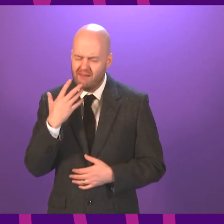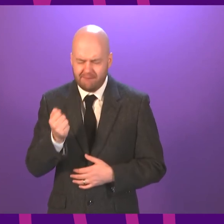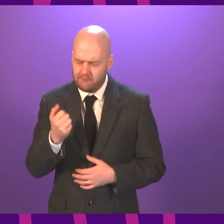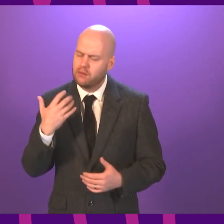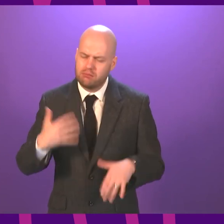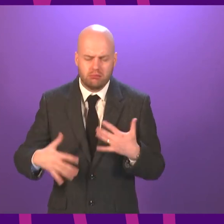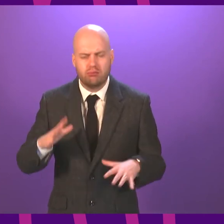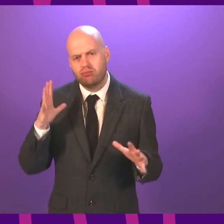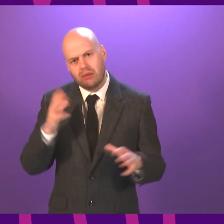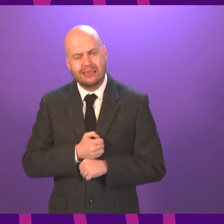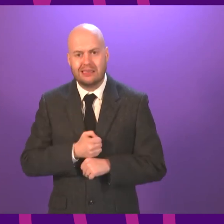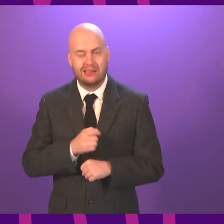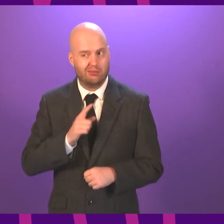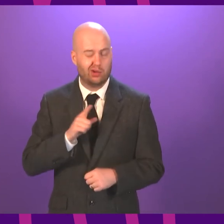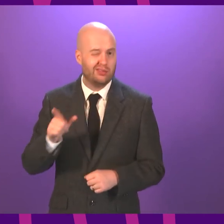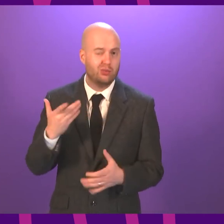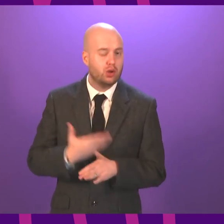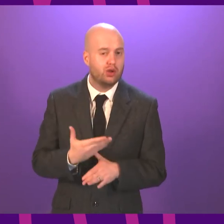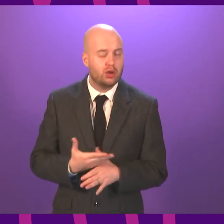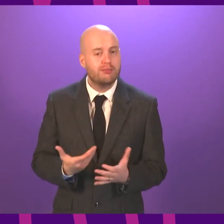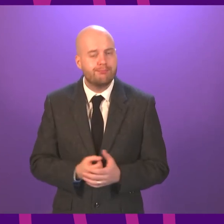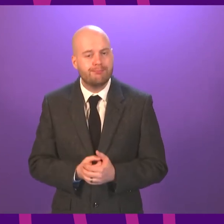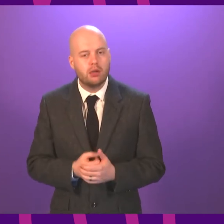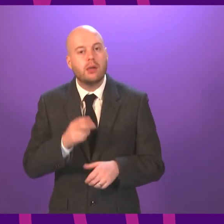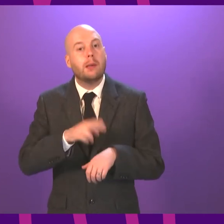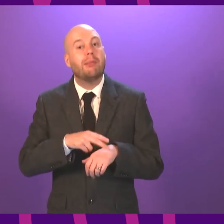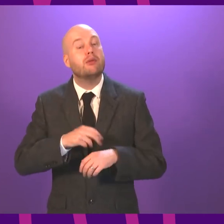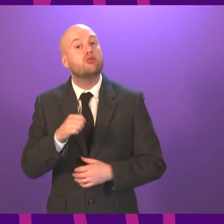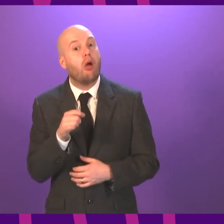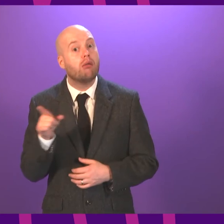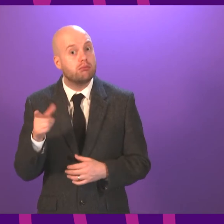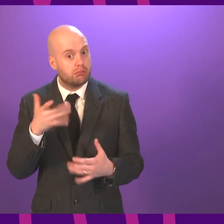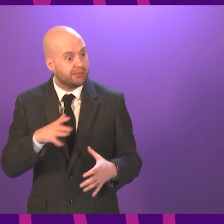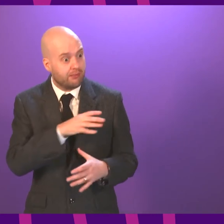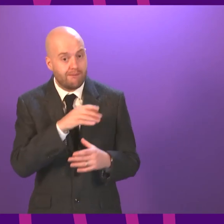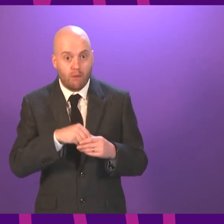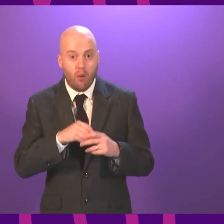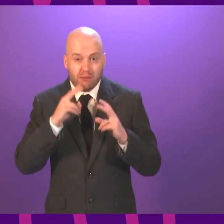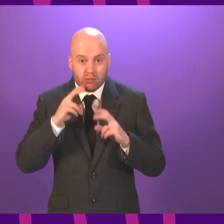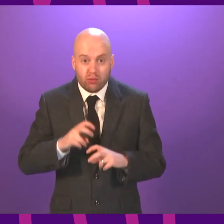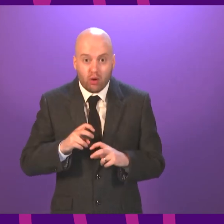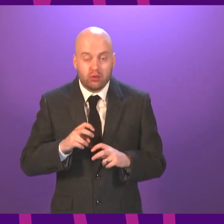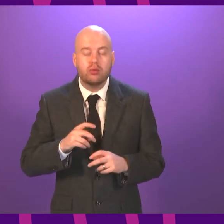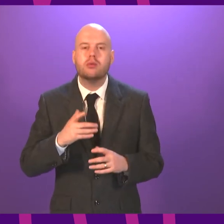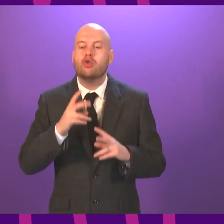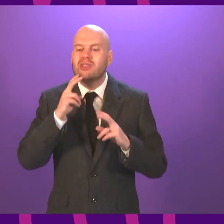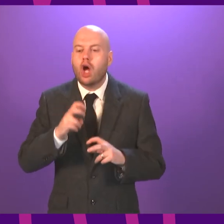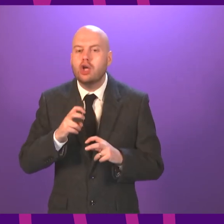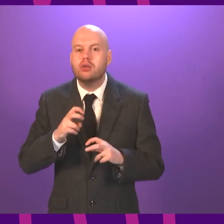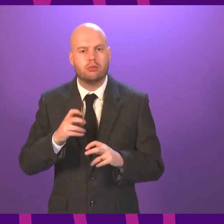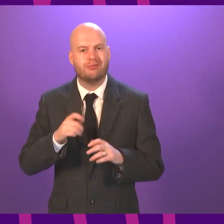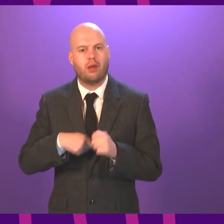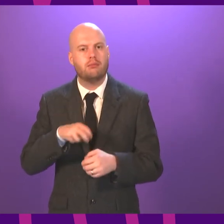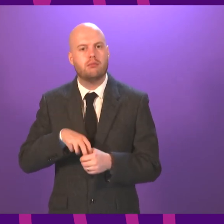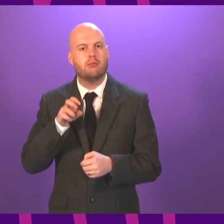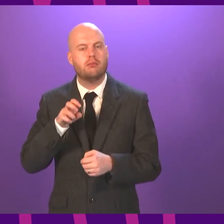work. Police Scotland were co-sponsors of this long-term research, but I have learned that support was withdrawn because the research programme was keen to understand